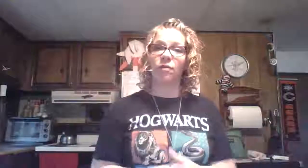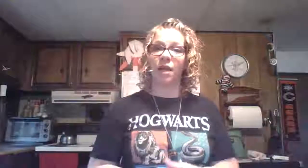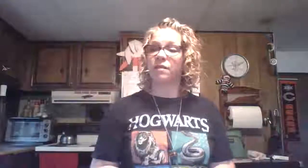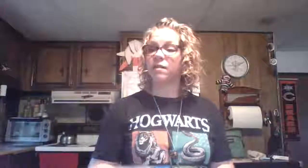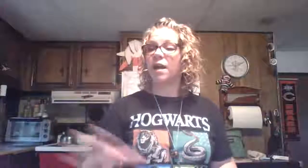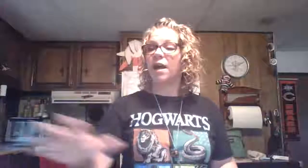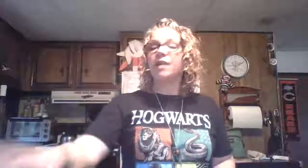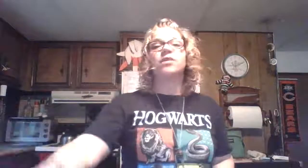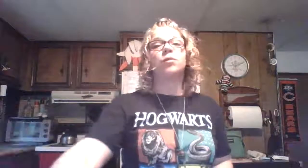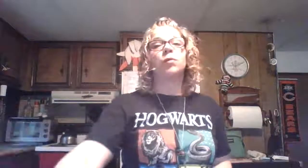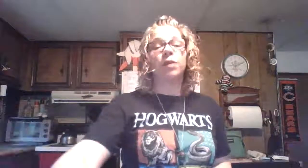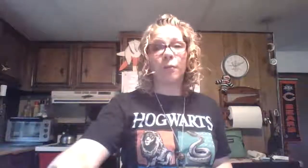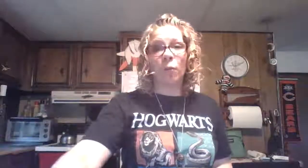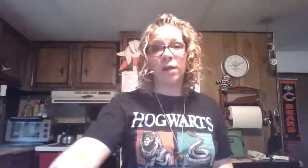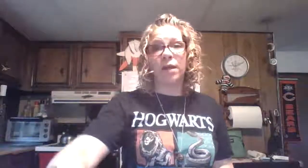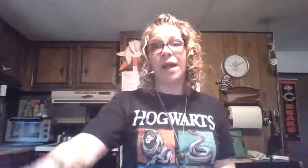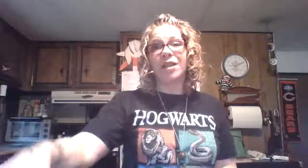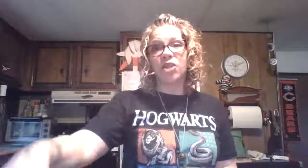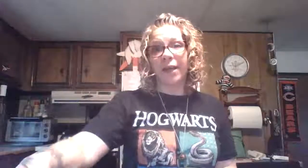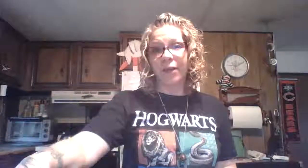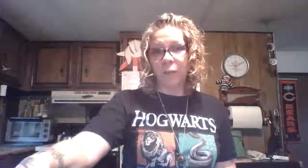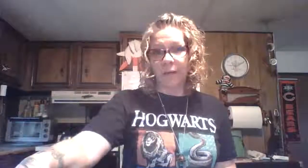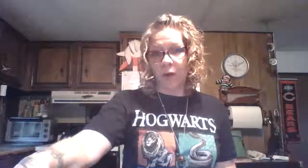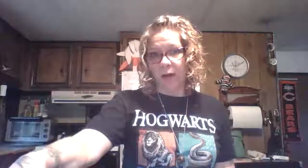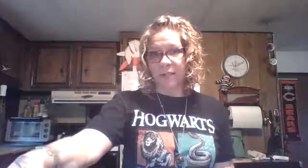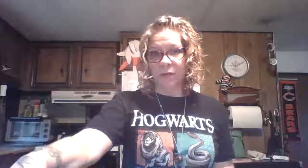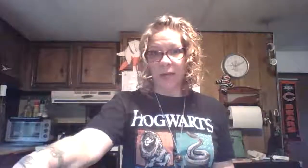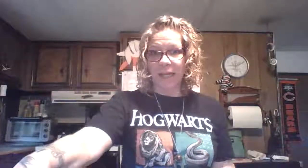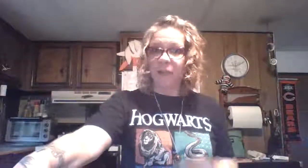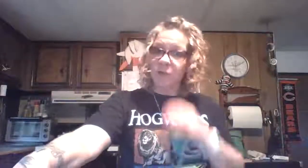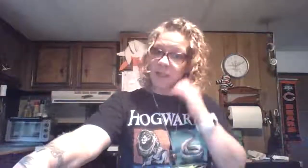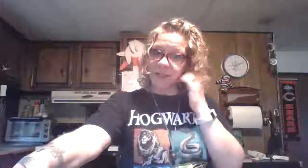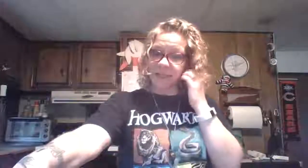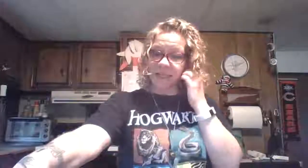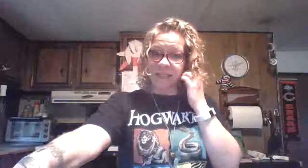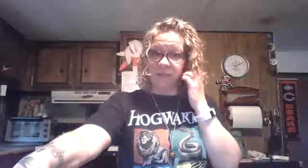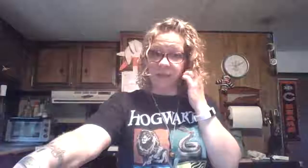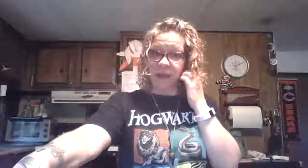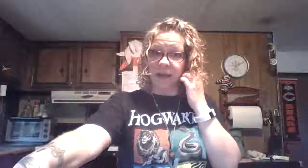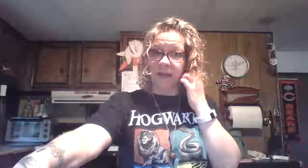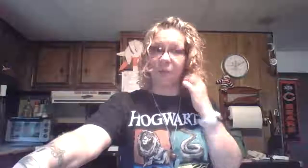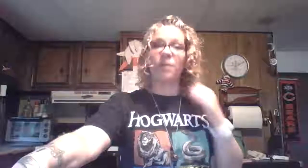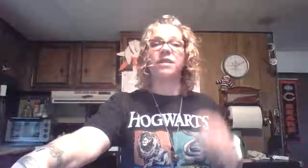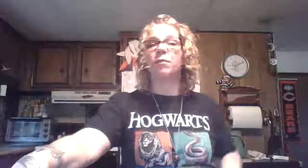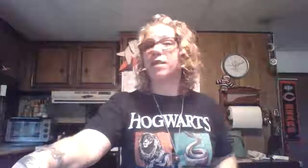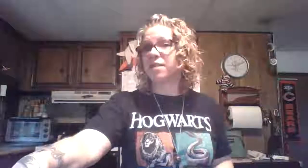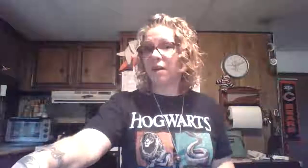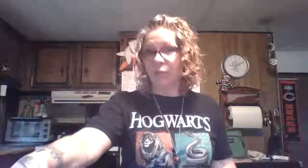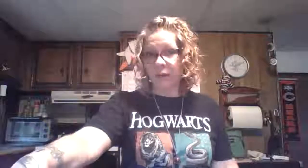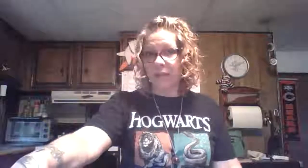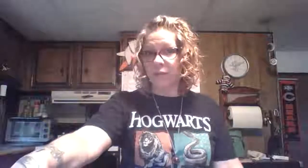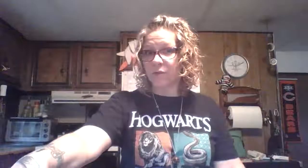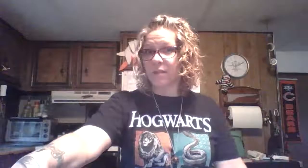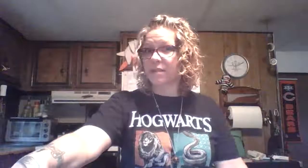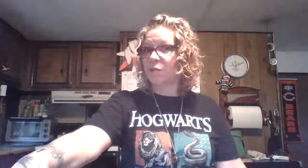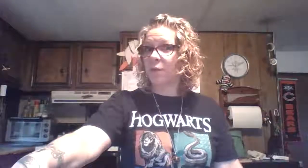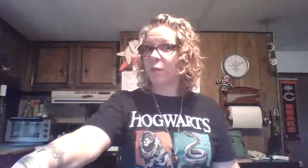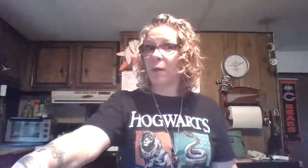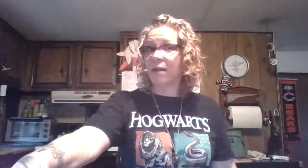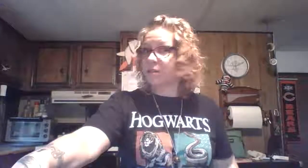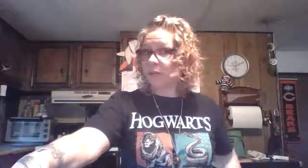ends. So number one, check your brain lock. Is there any loose ends that need to be tied up? Did we discover any loose ends as we were possibly